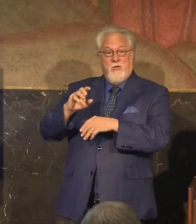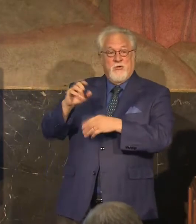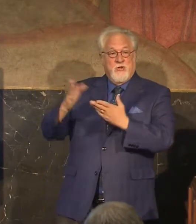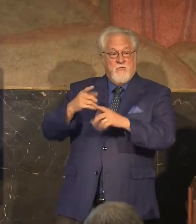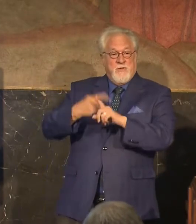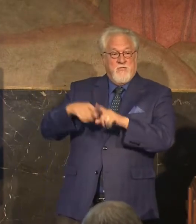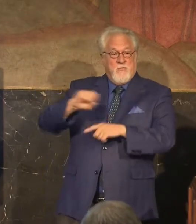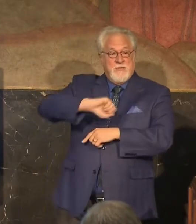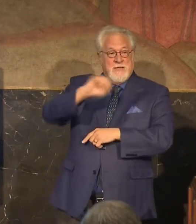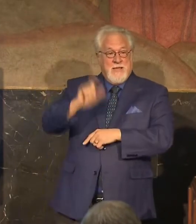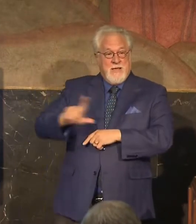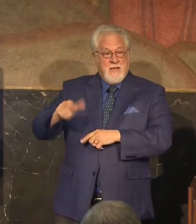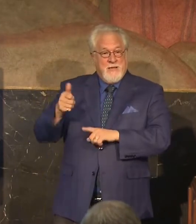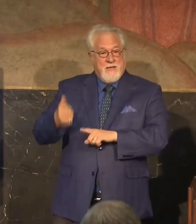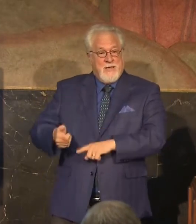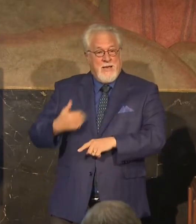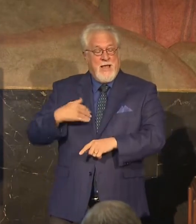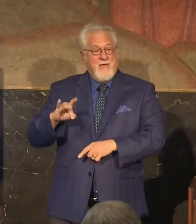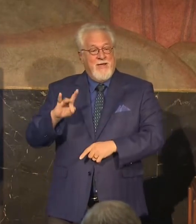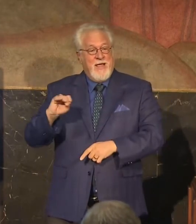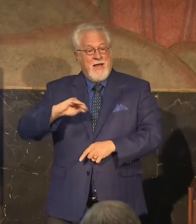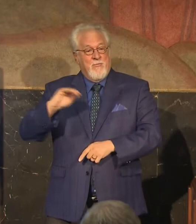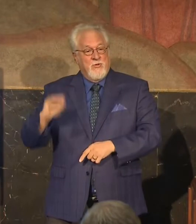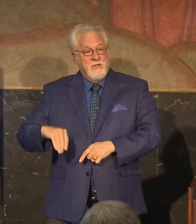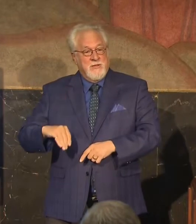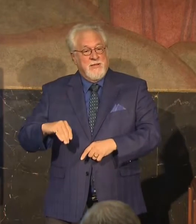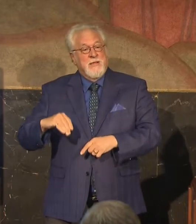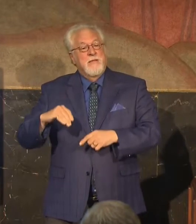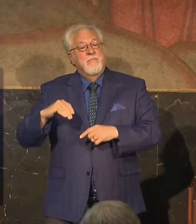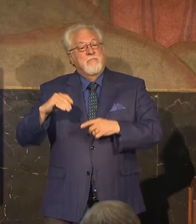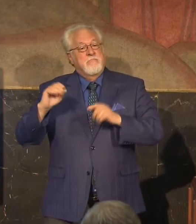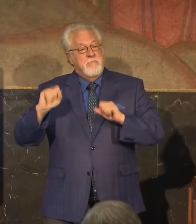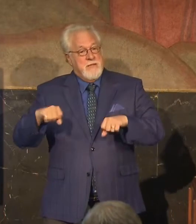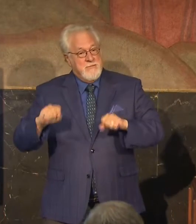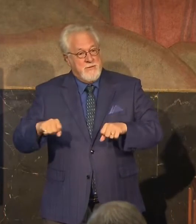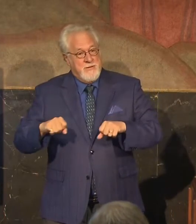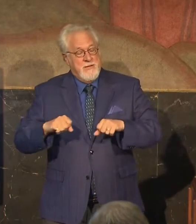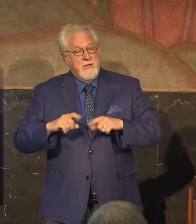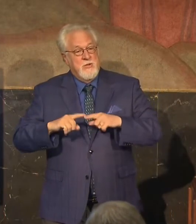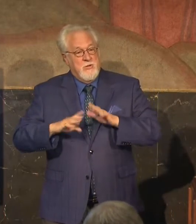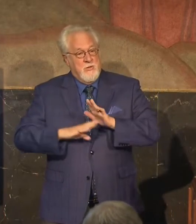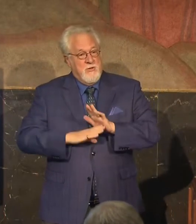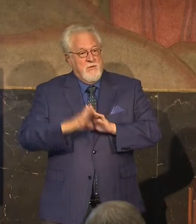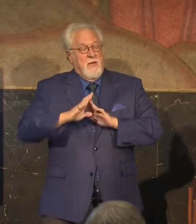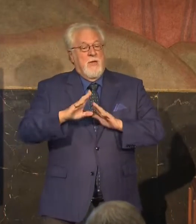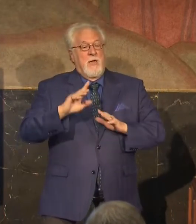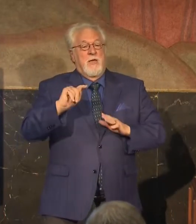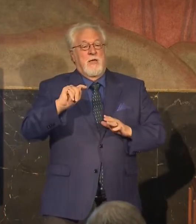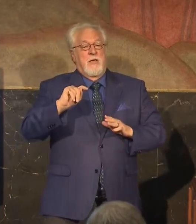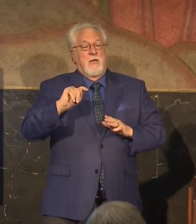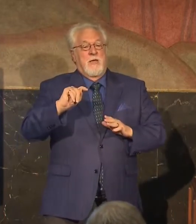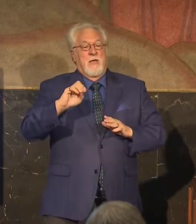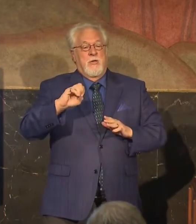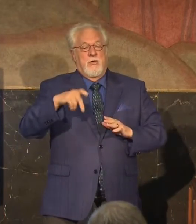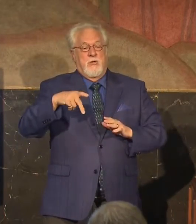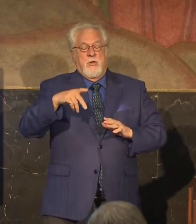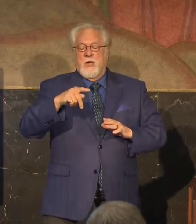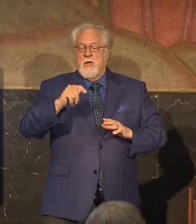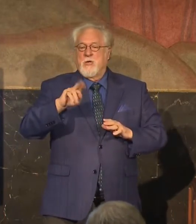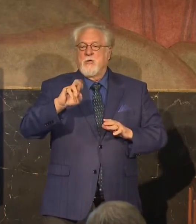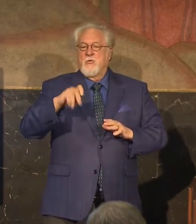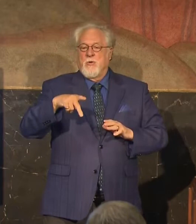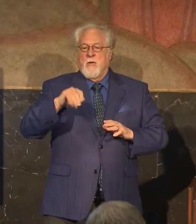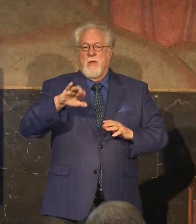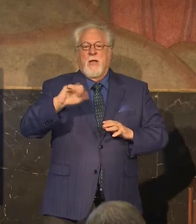that it has an 80% chance of development into a tropical cyclone. That's now already been